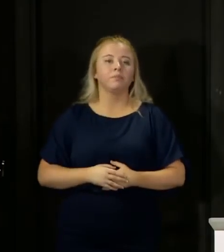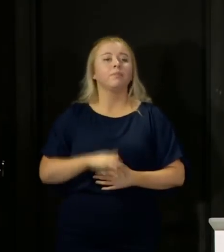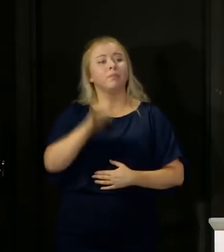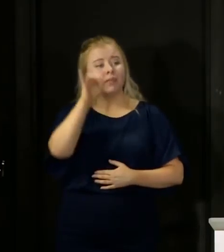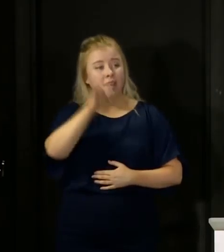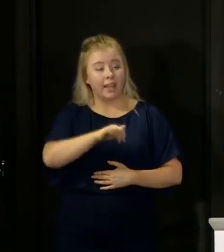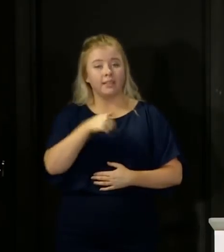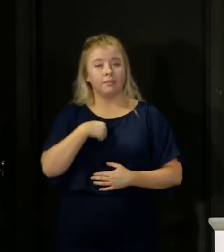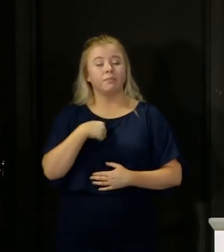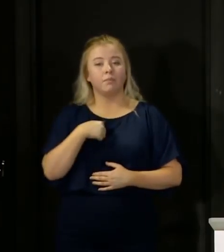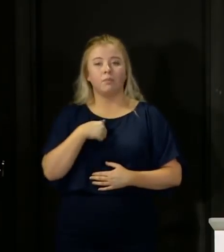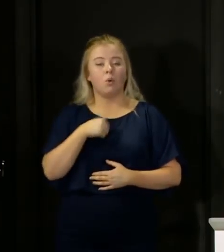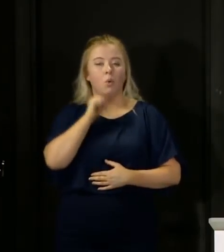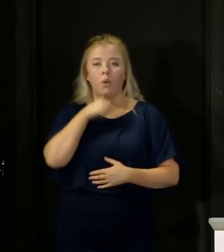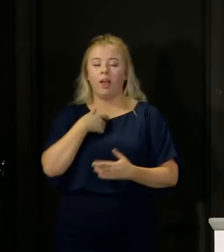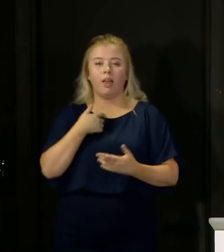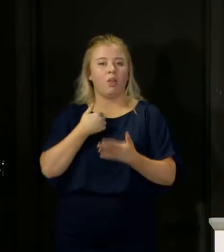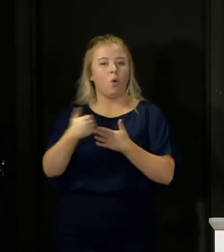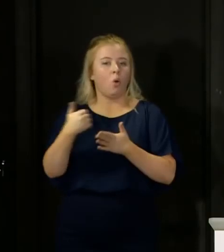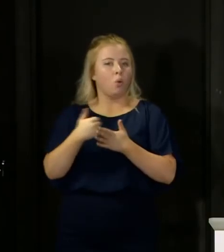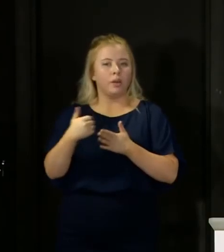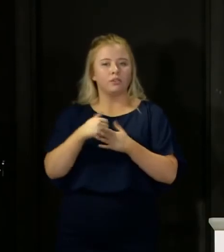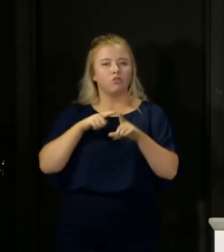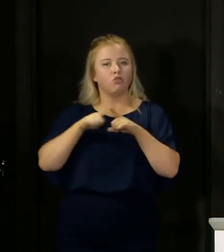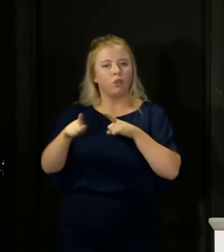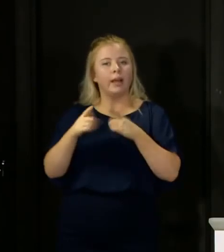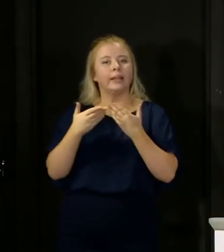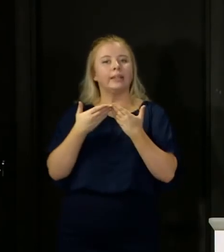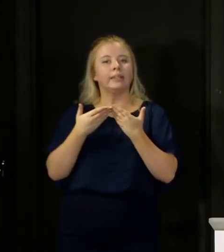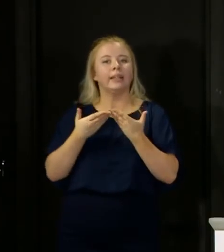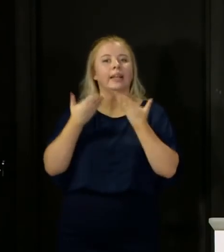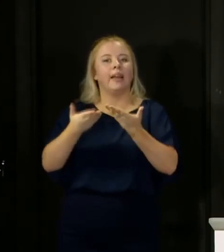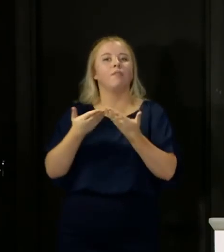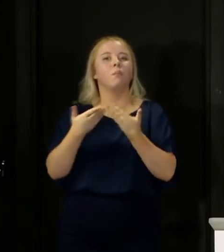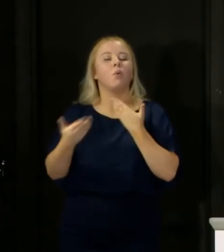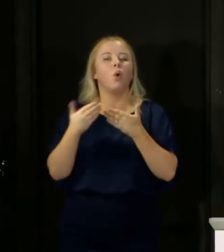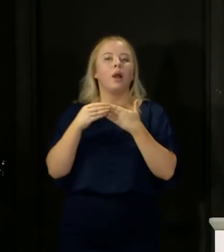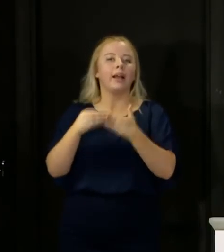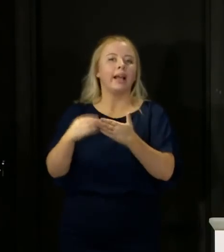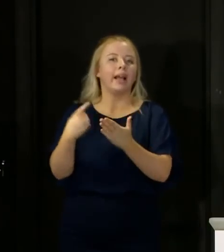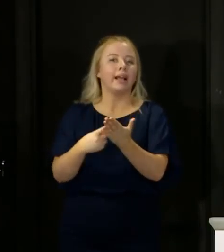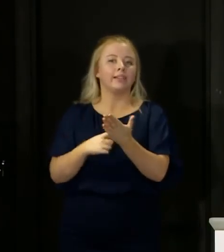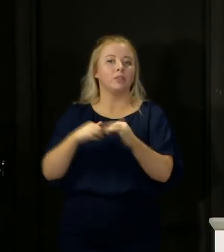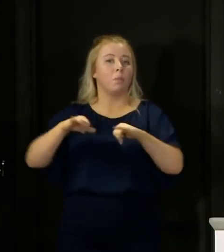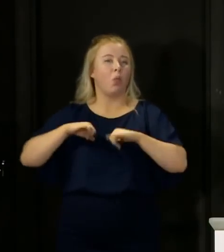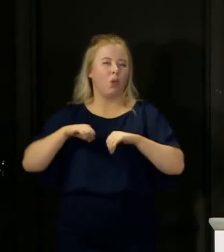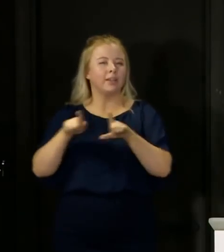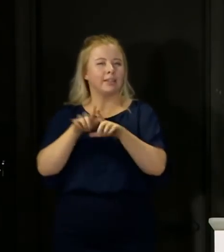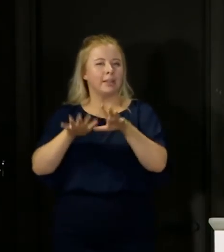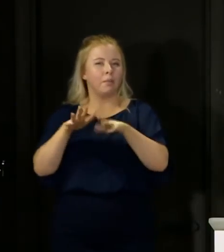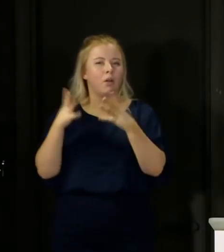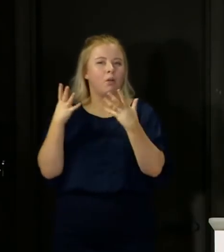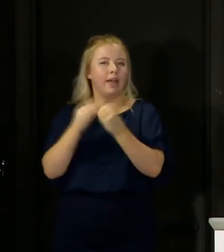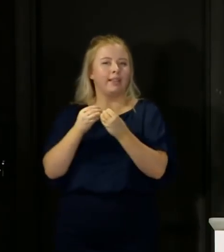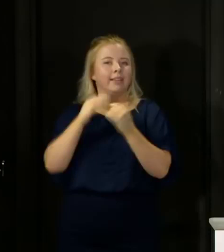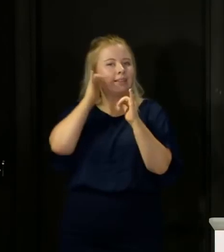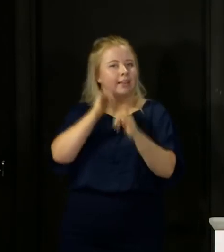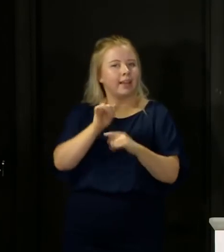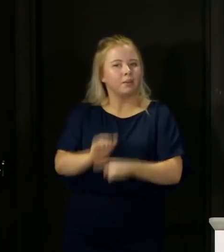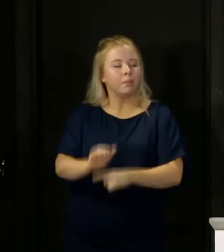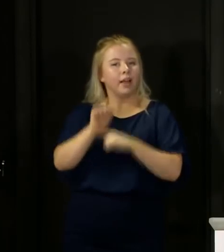yes we will all along on all of these issues seek to give guidance to employers just as we are doing around test and protect